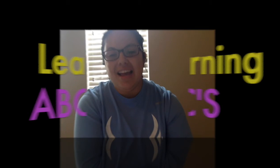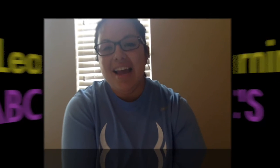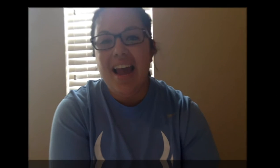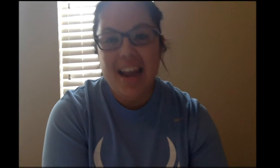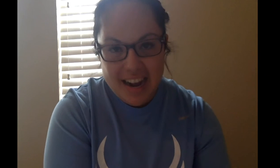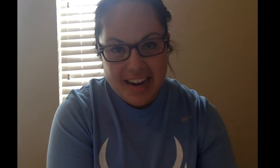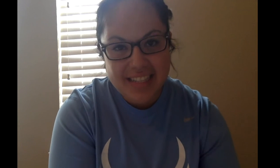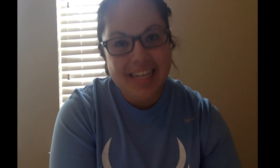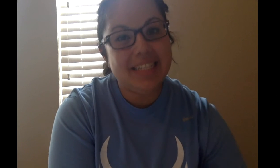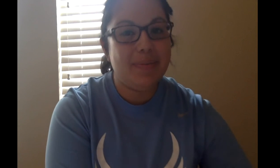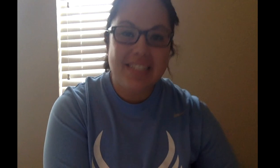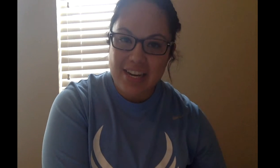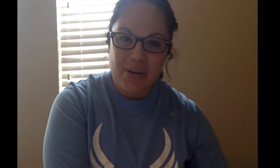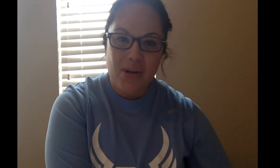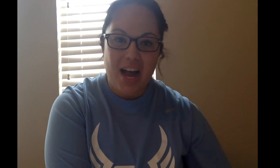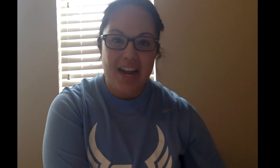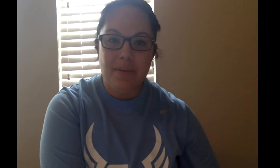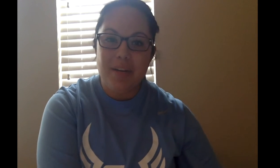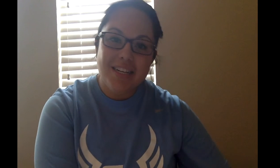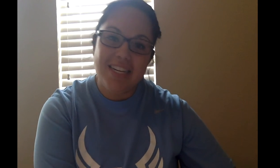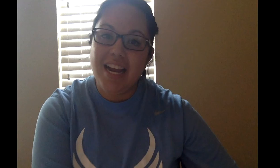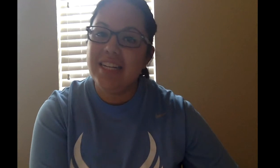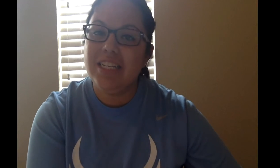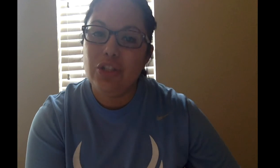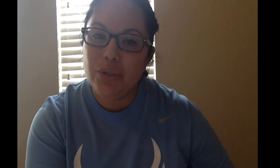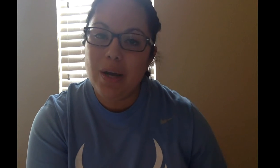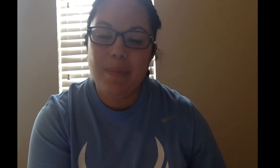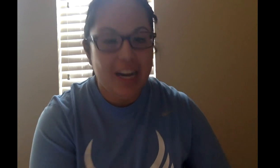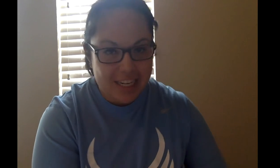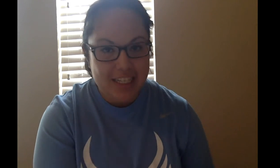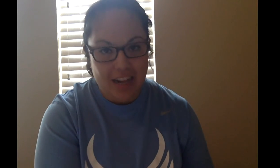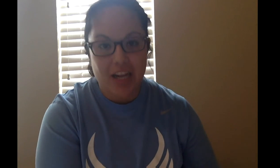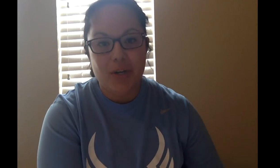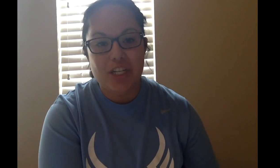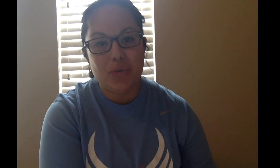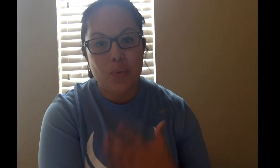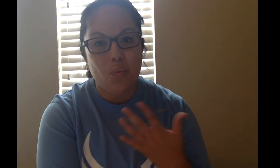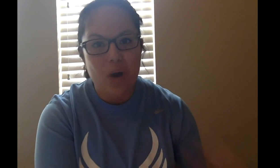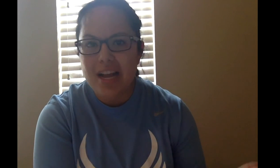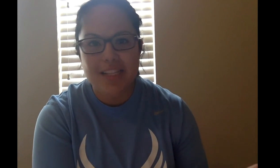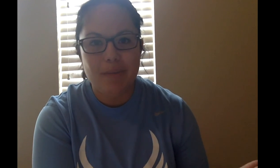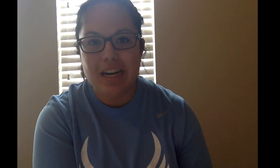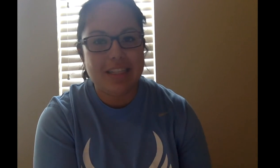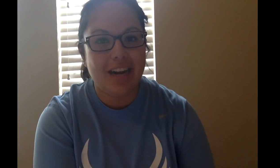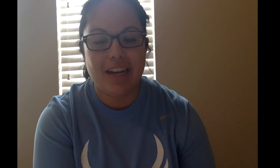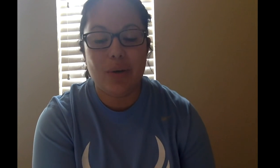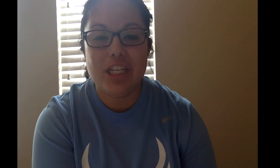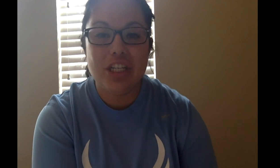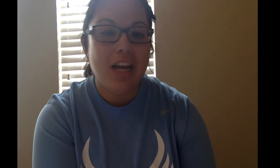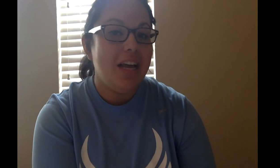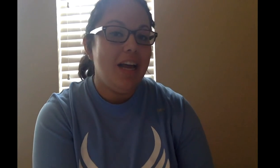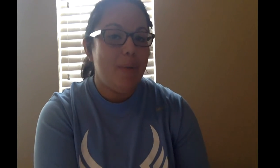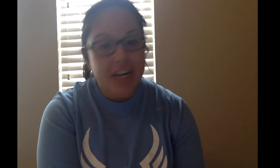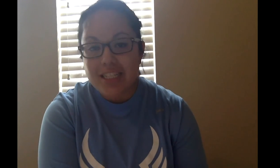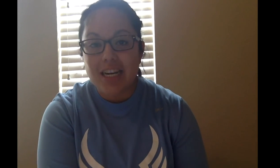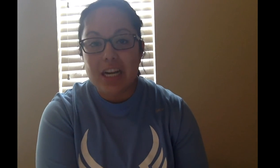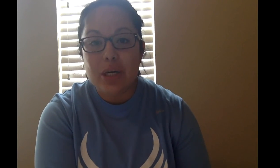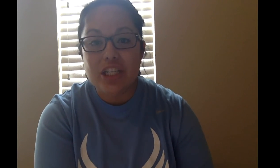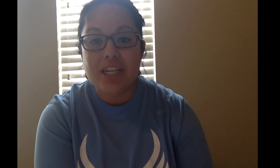Hey guys, it's Ms. Kendall. I am here today to teach you American Sign Language. What is American Sign Language? American Sign Language is